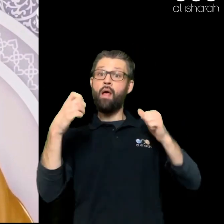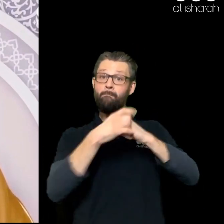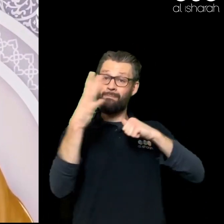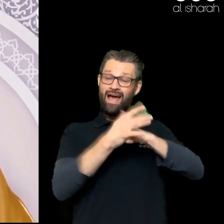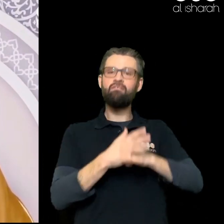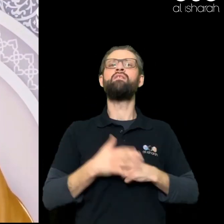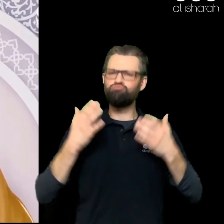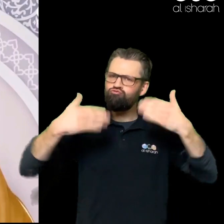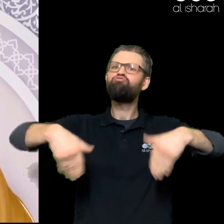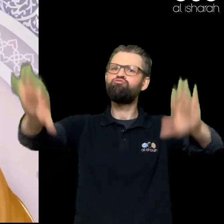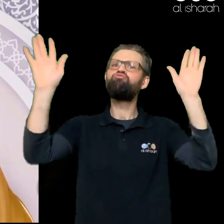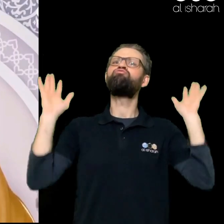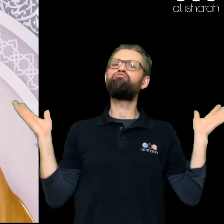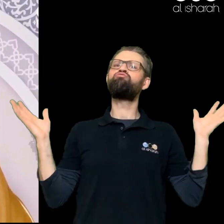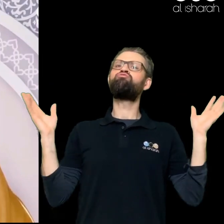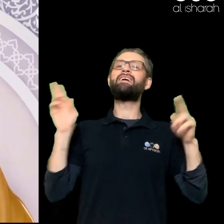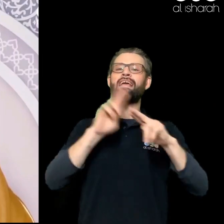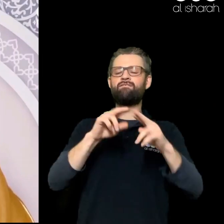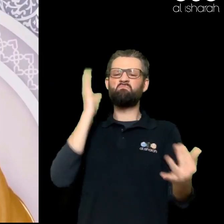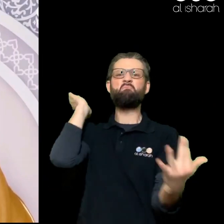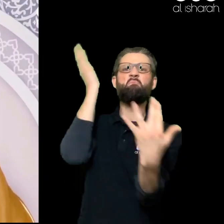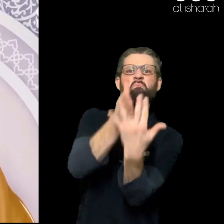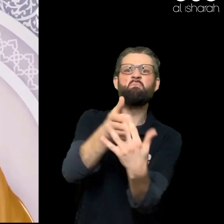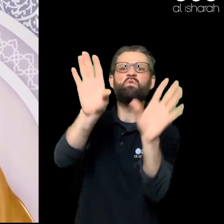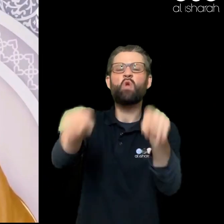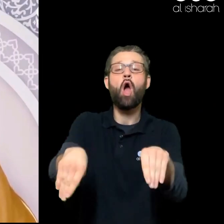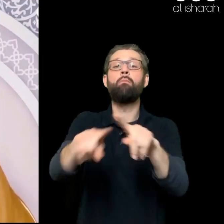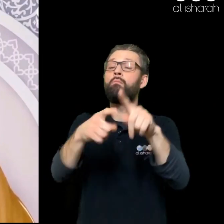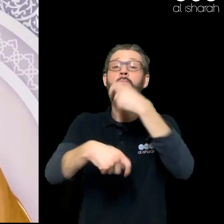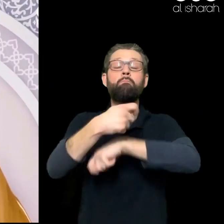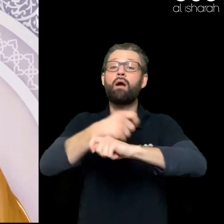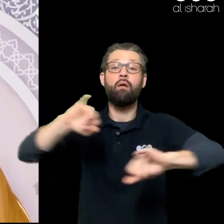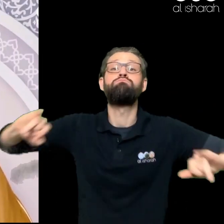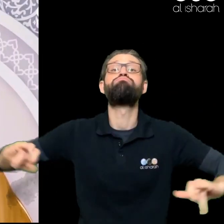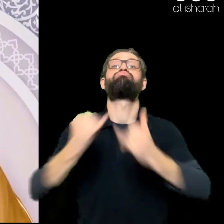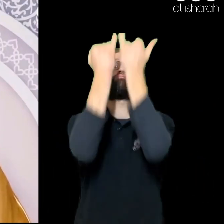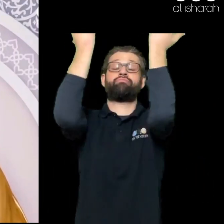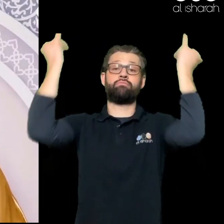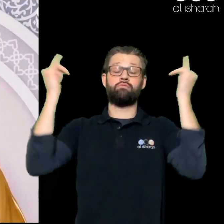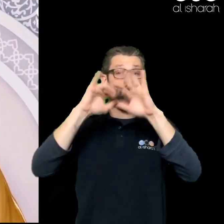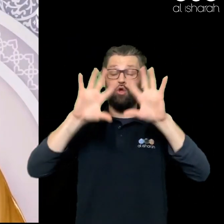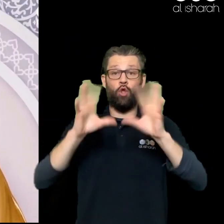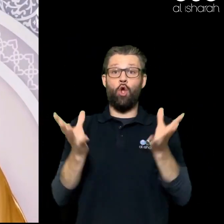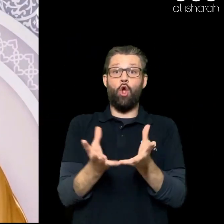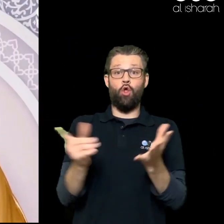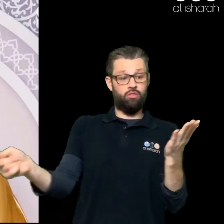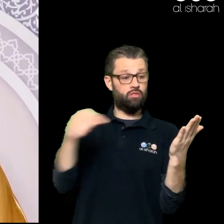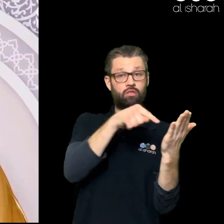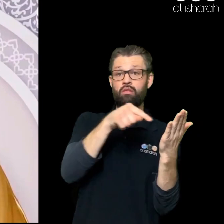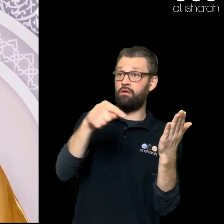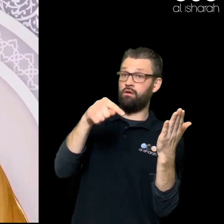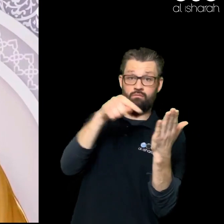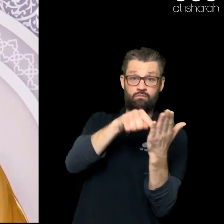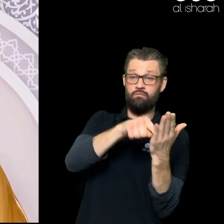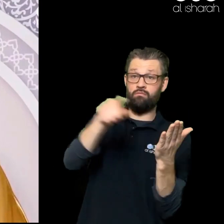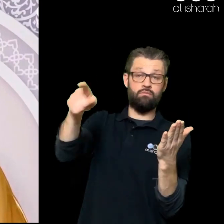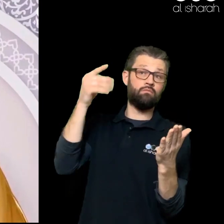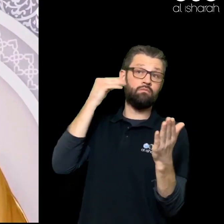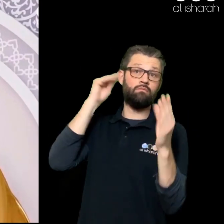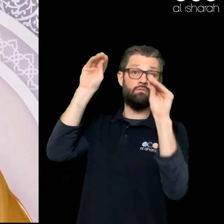happen There will be chaos And corruption On earth That's the teaching Of the Prophet Muhammad Peace be upon him He never taught us To look at